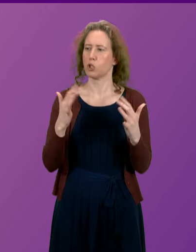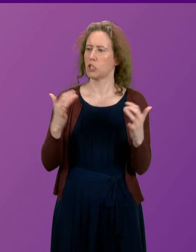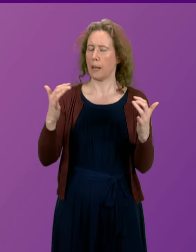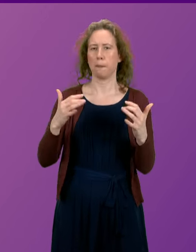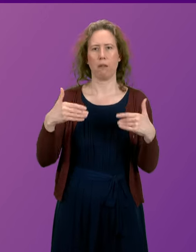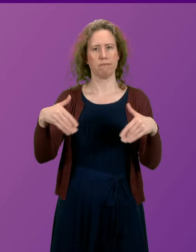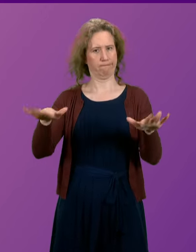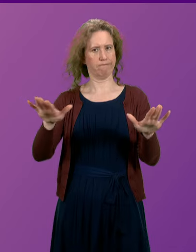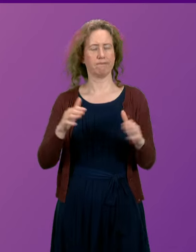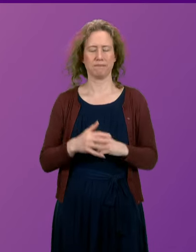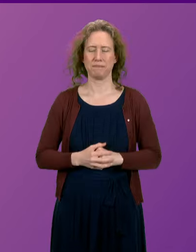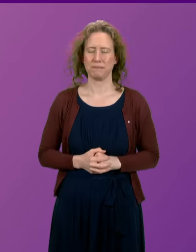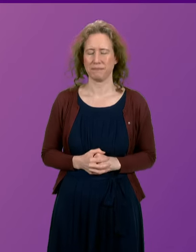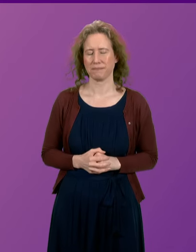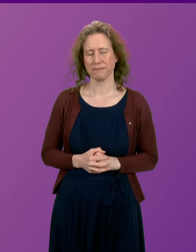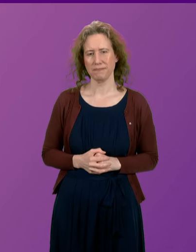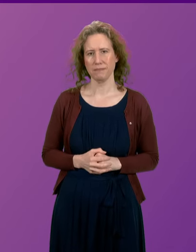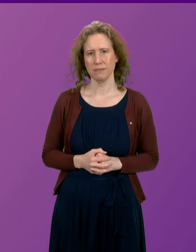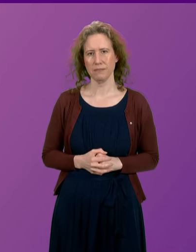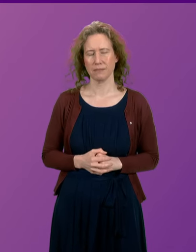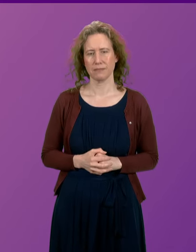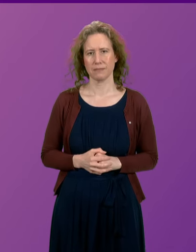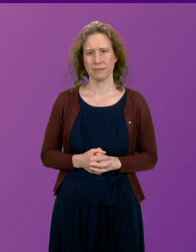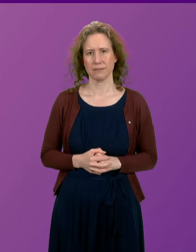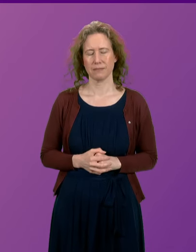and Public Gallery to do so before the next item begins.